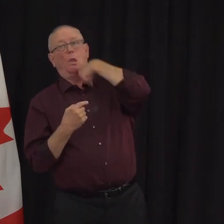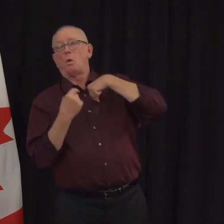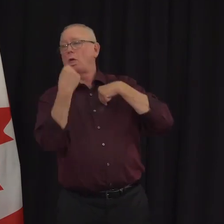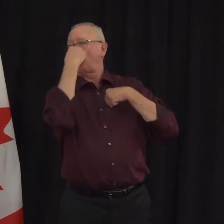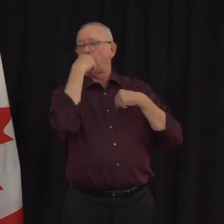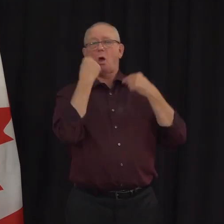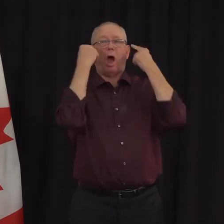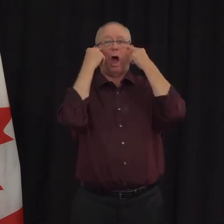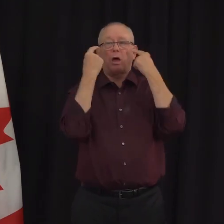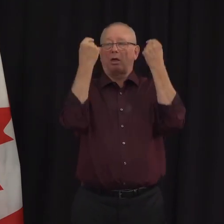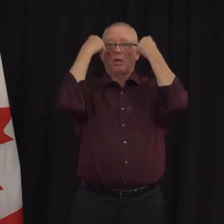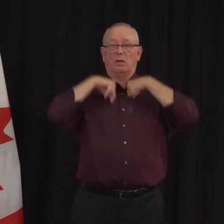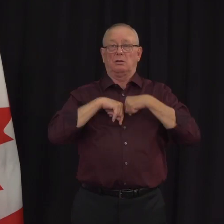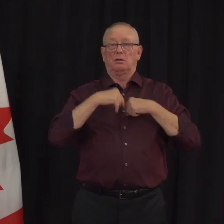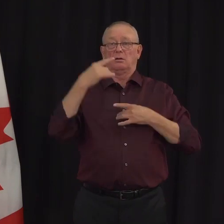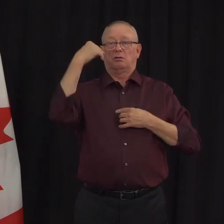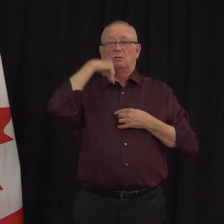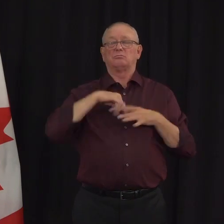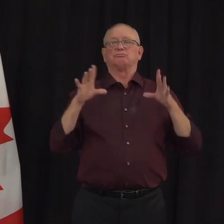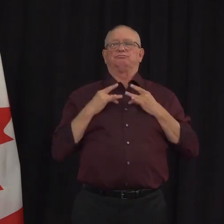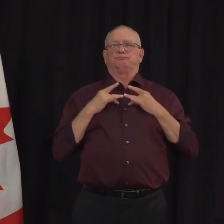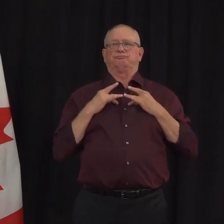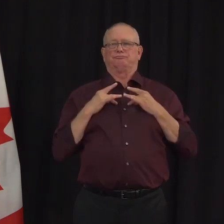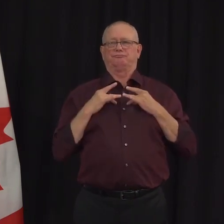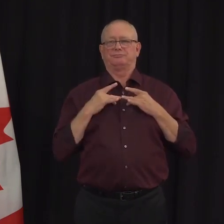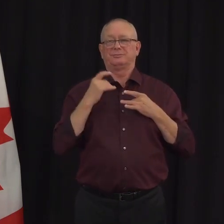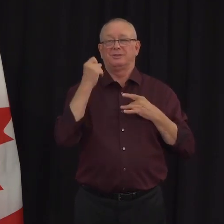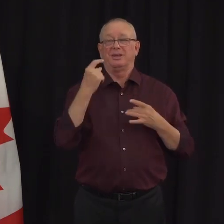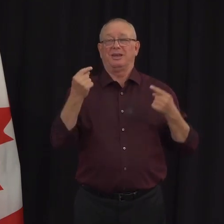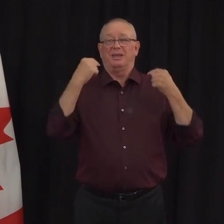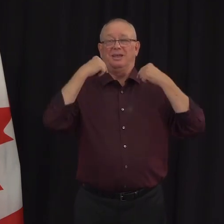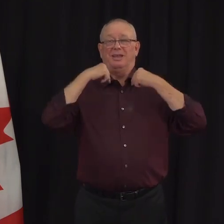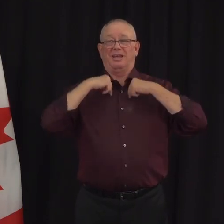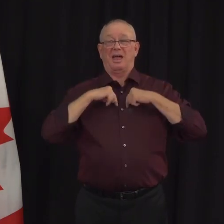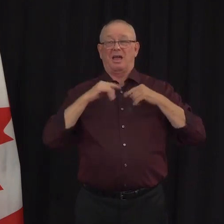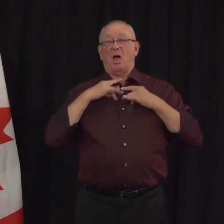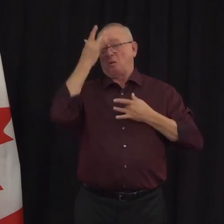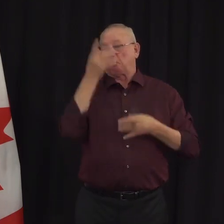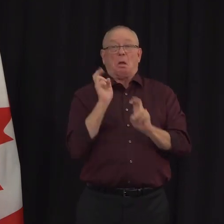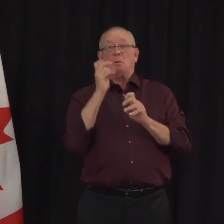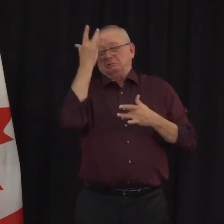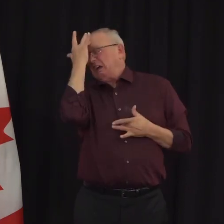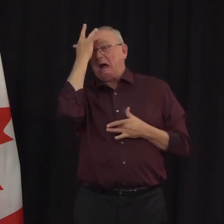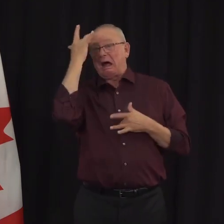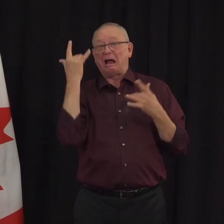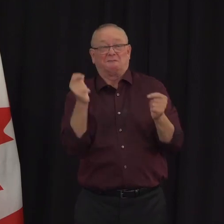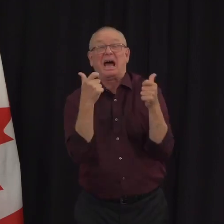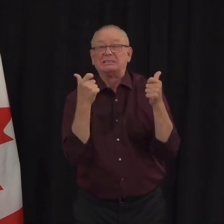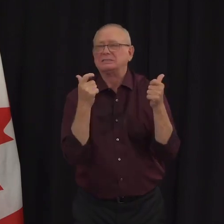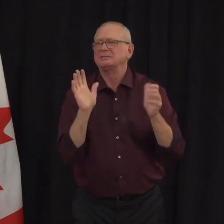get sick right away. Once the virus is inside your body, it can latch onto a cell inside your lungs.